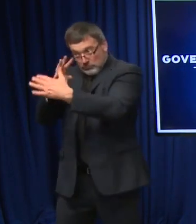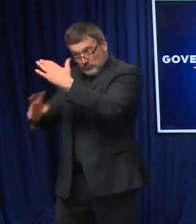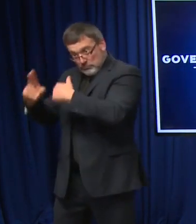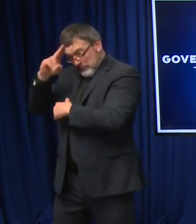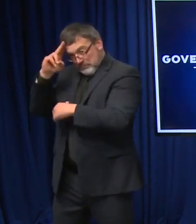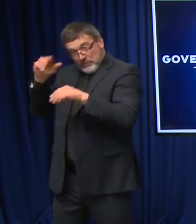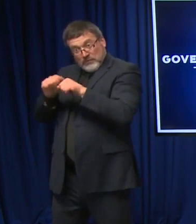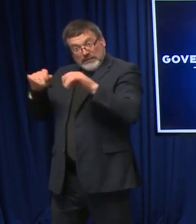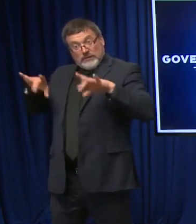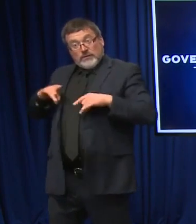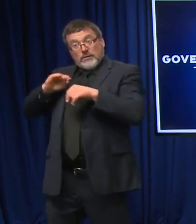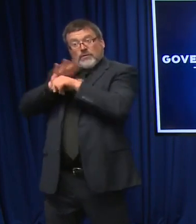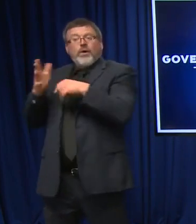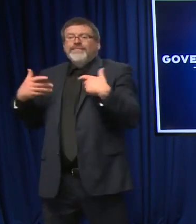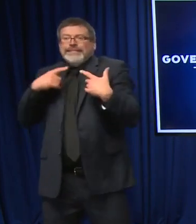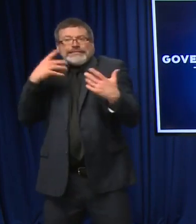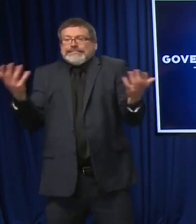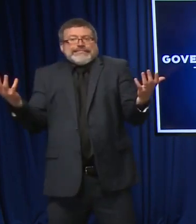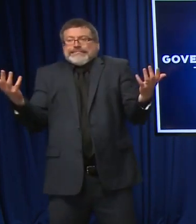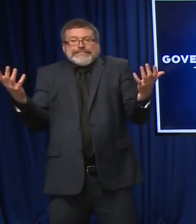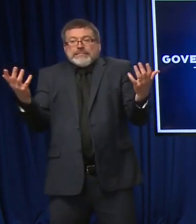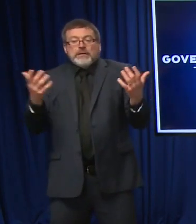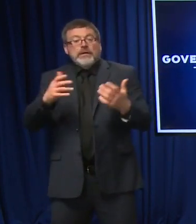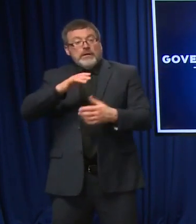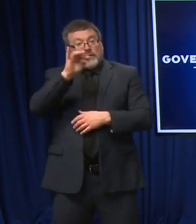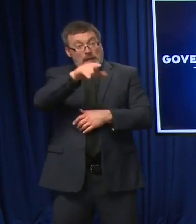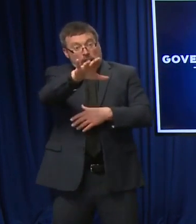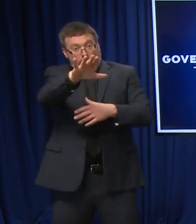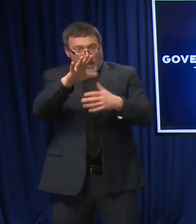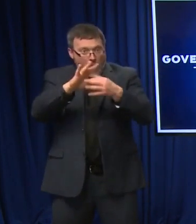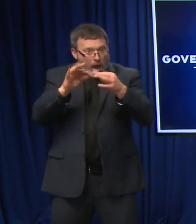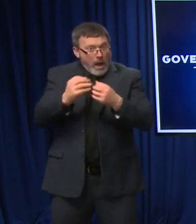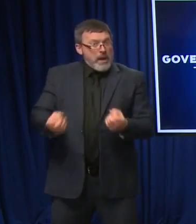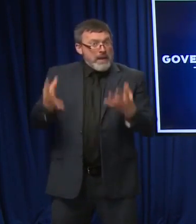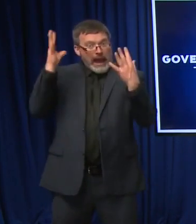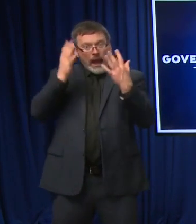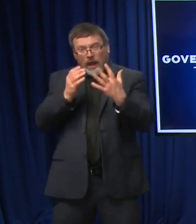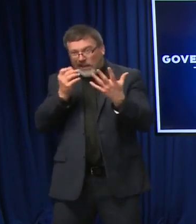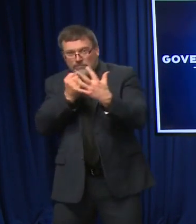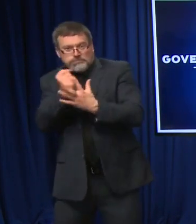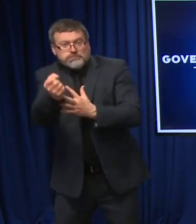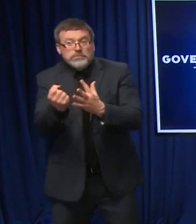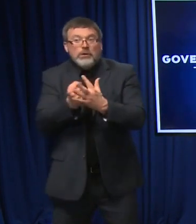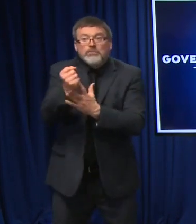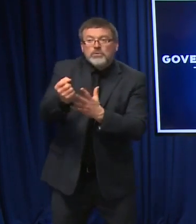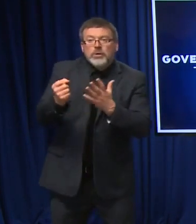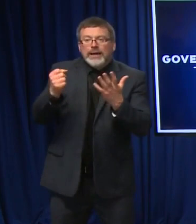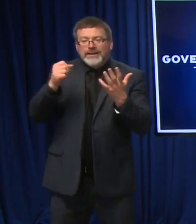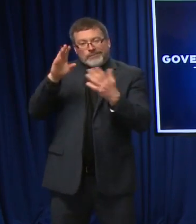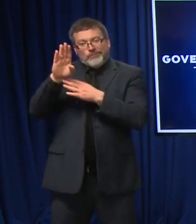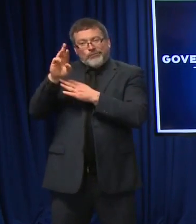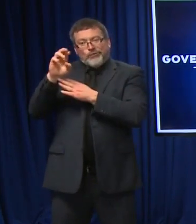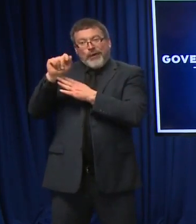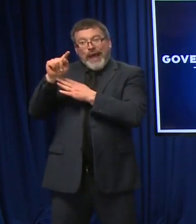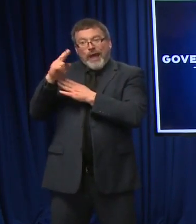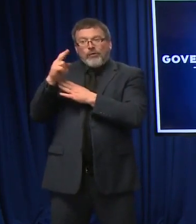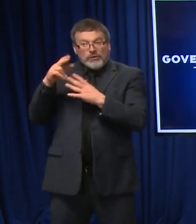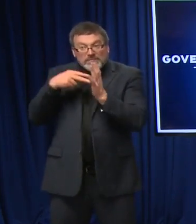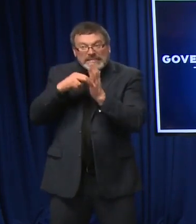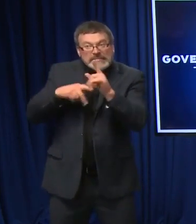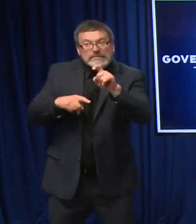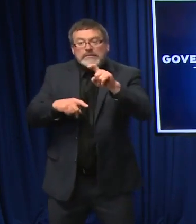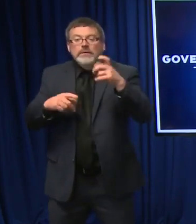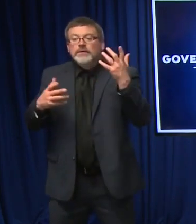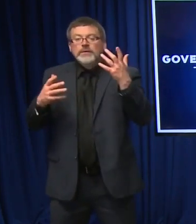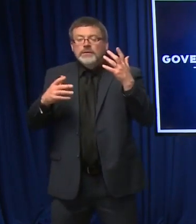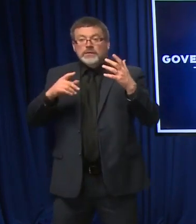that has a breakthrough case. But what I can tell you is every day we receive a report from the hospitals on the percentage of people hospitalized